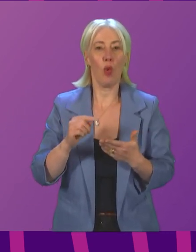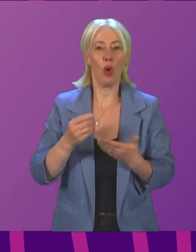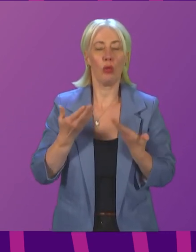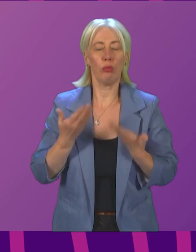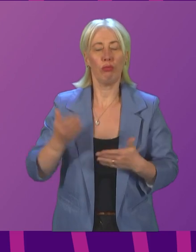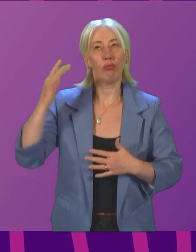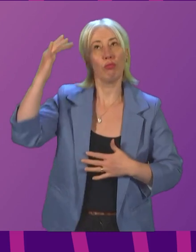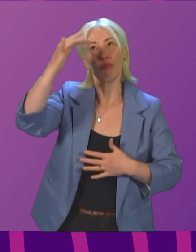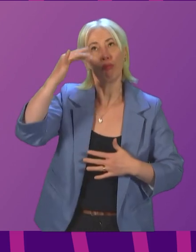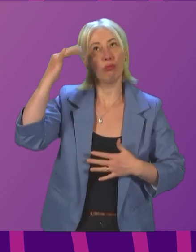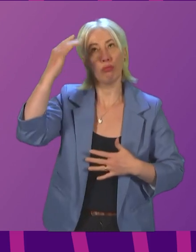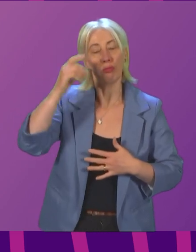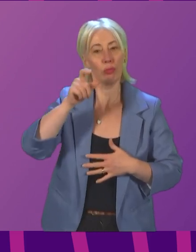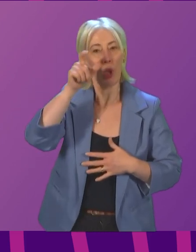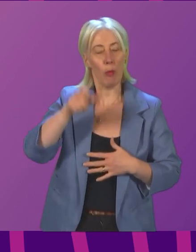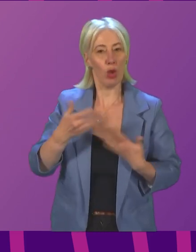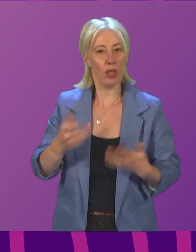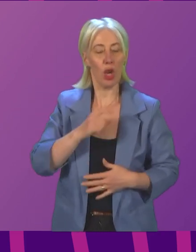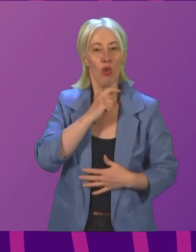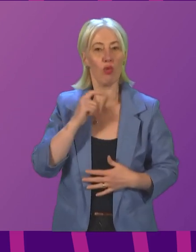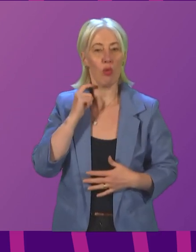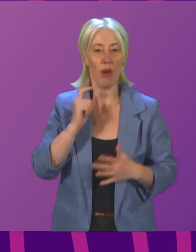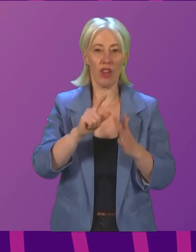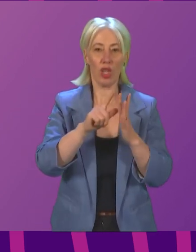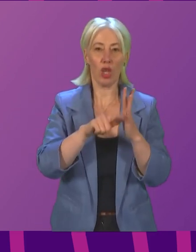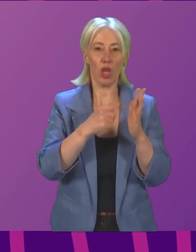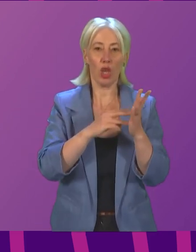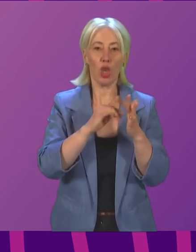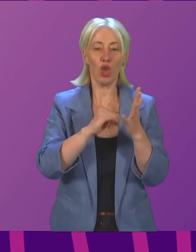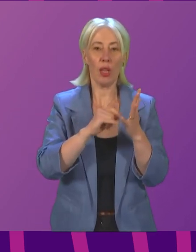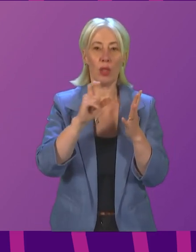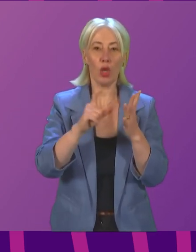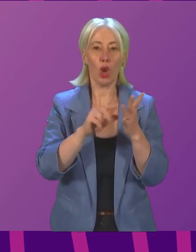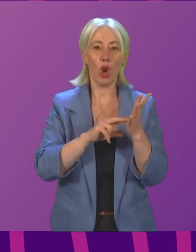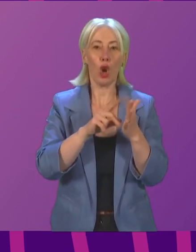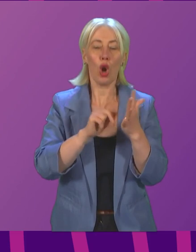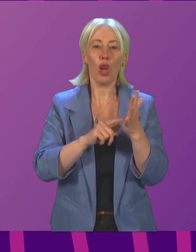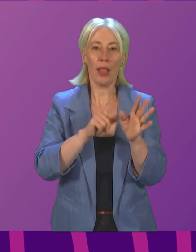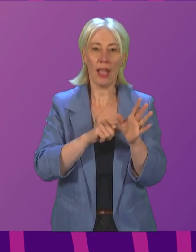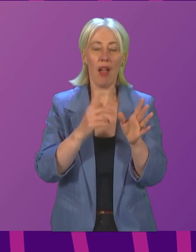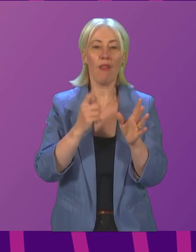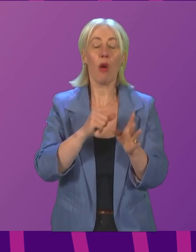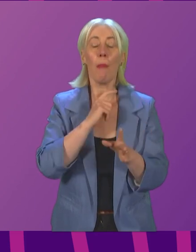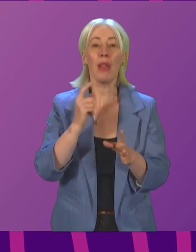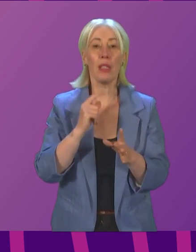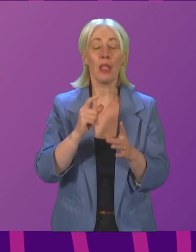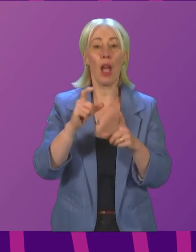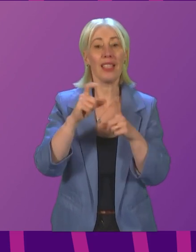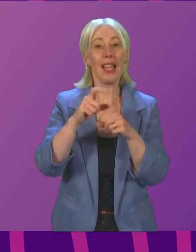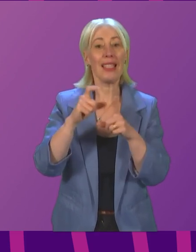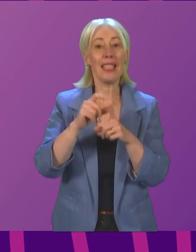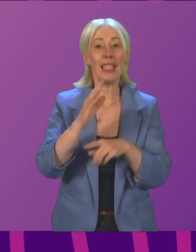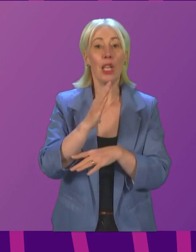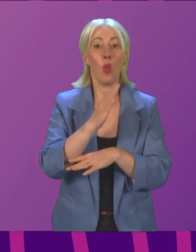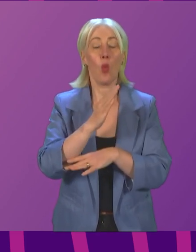for reflection leader today is Reverend Dr James Connolly, Minister of Dundee West Parish, Church of Scotland.